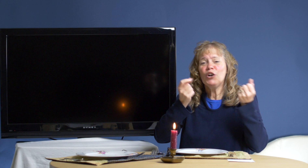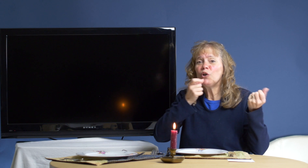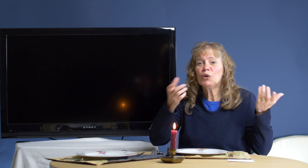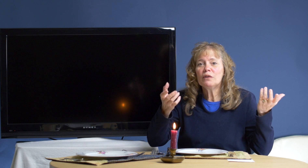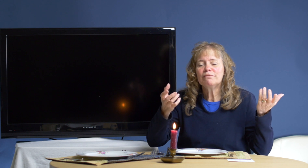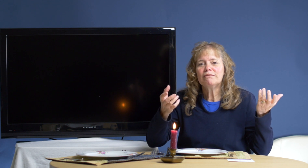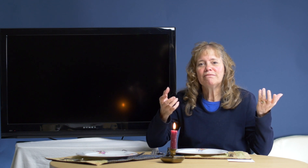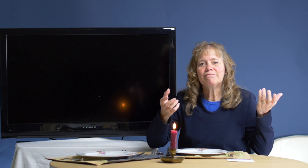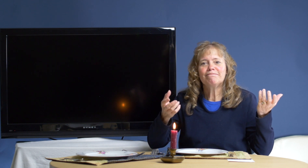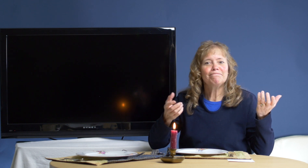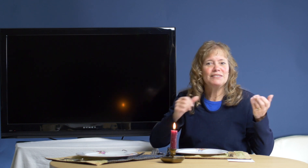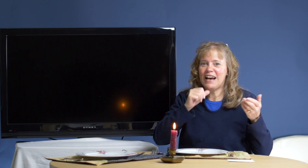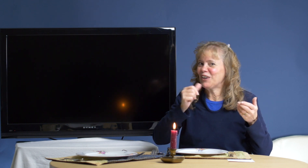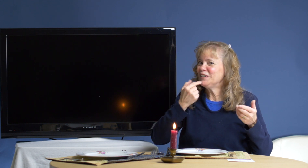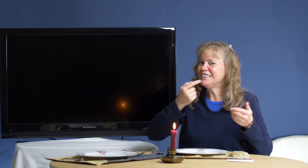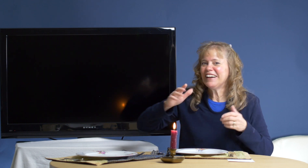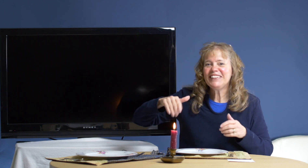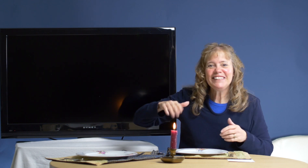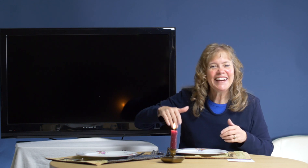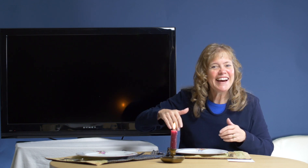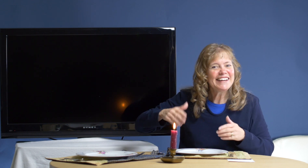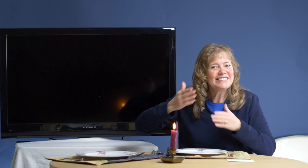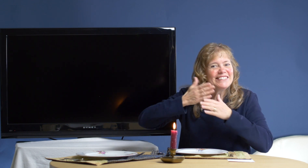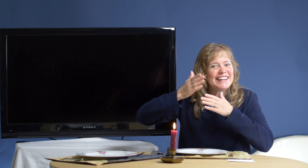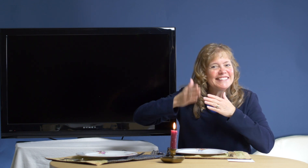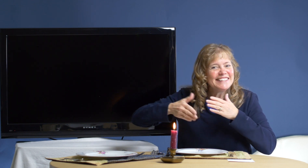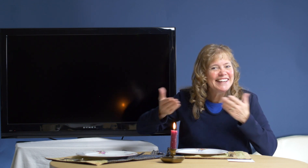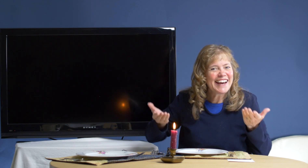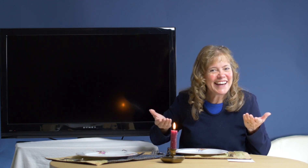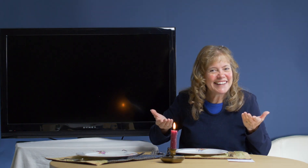who, not going to tell you yet. Wait till the end.